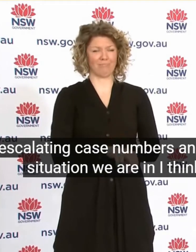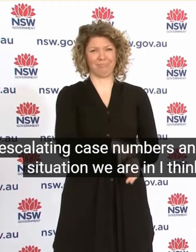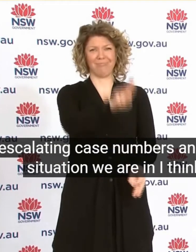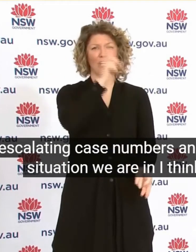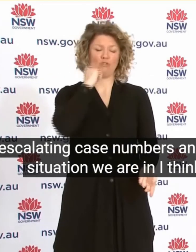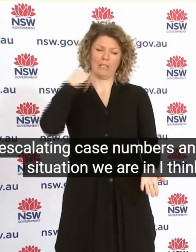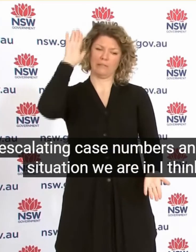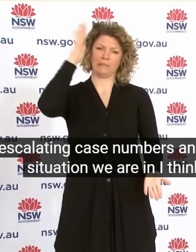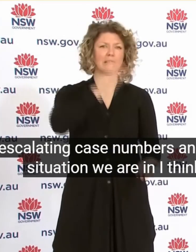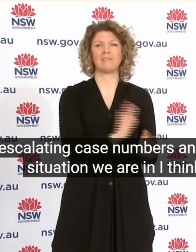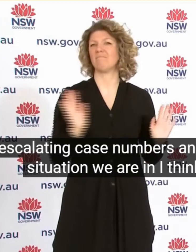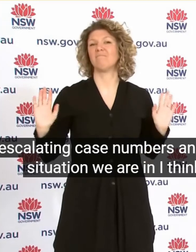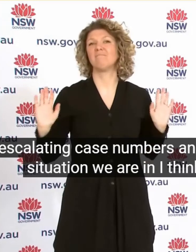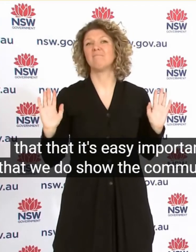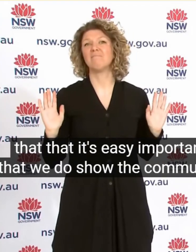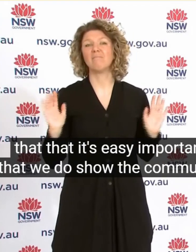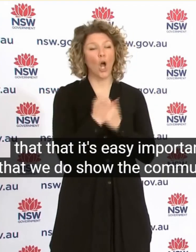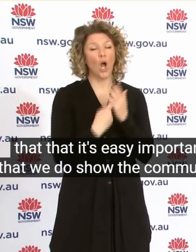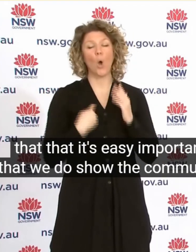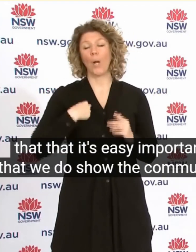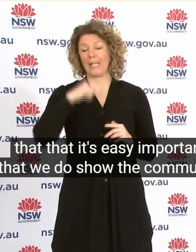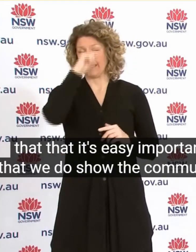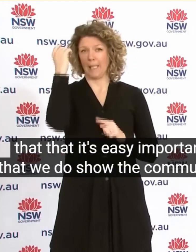It Is Important That We Do